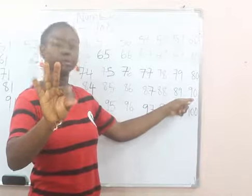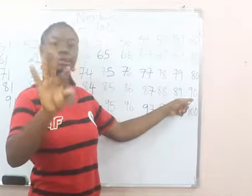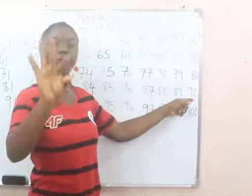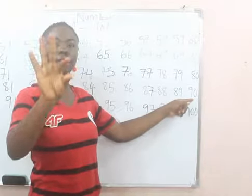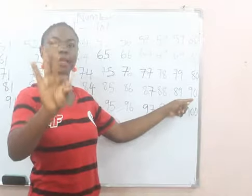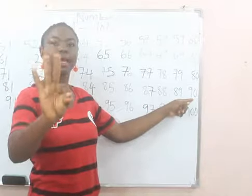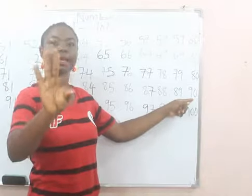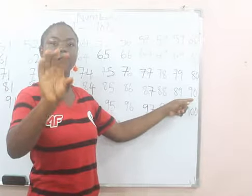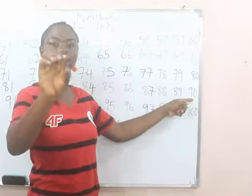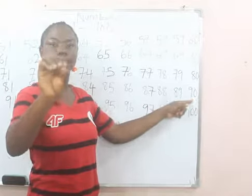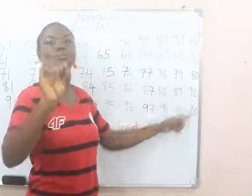90.